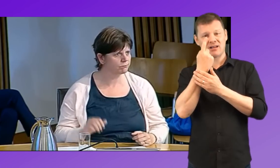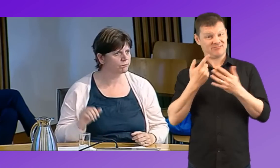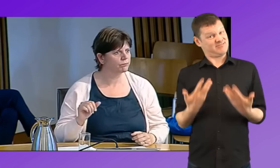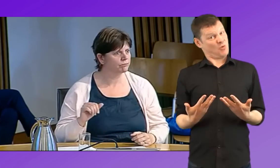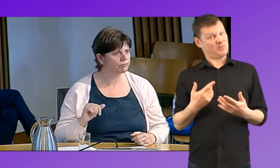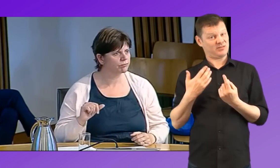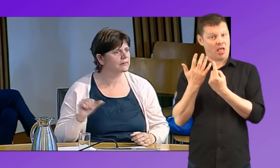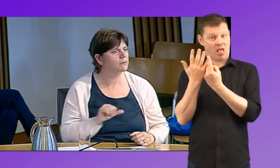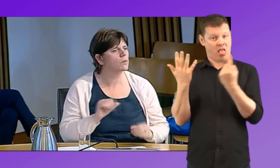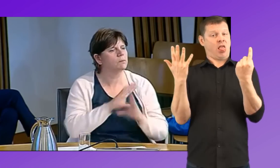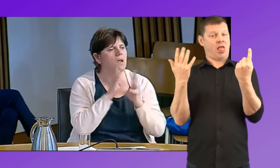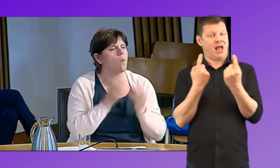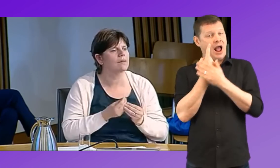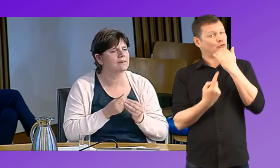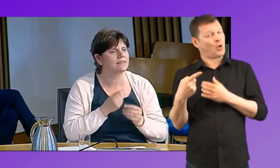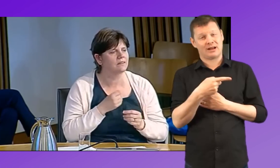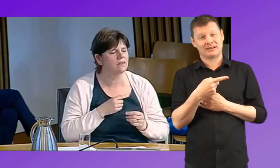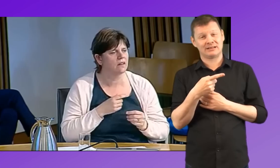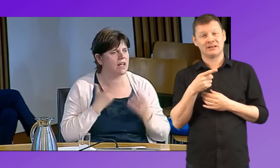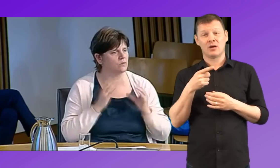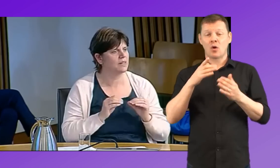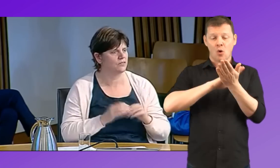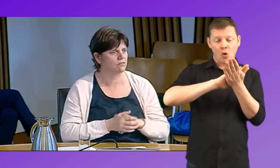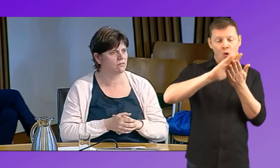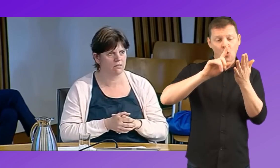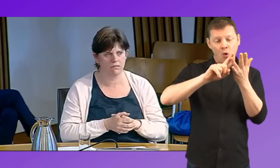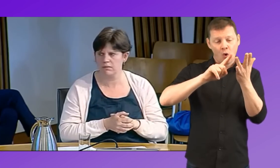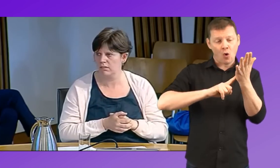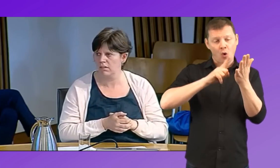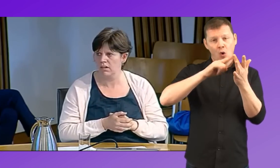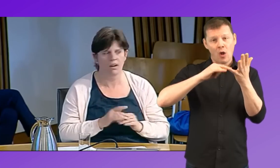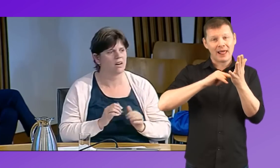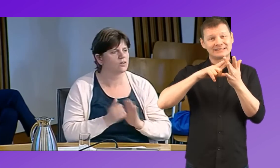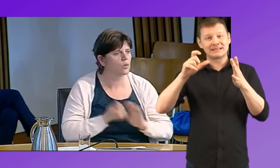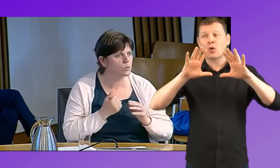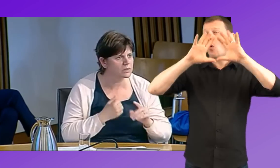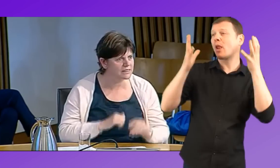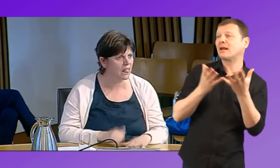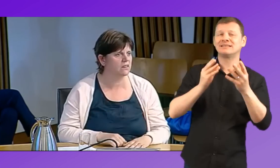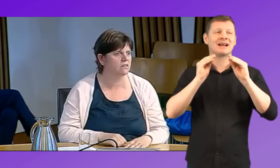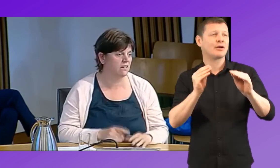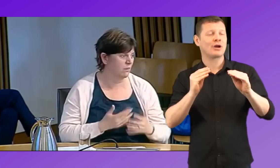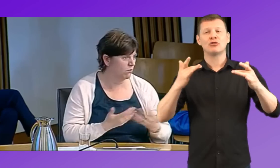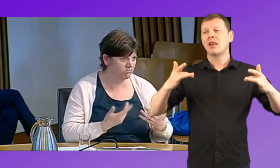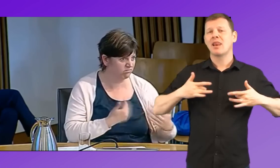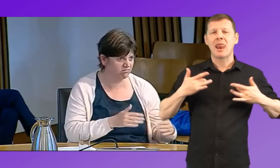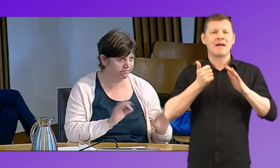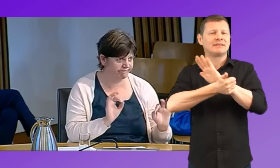as they currently are. You know, we talk about a holistic education experience and life